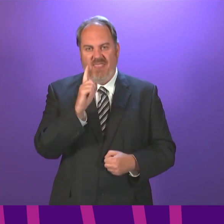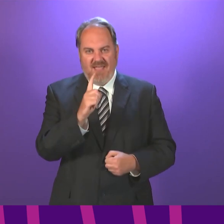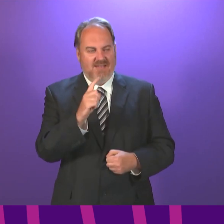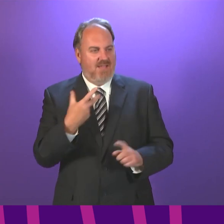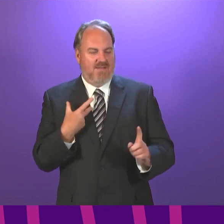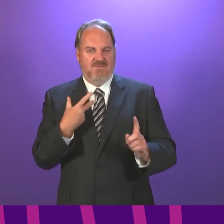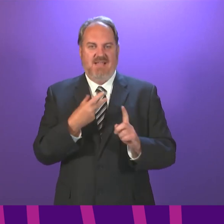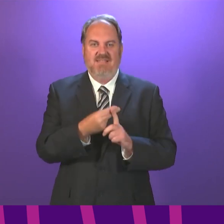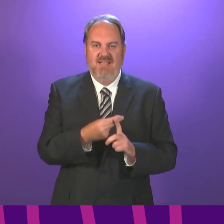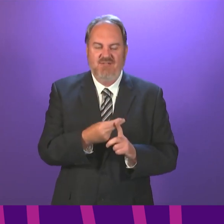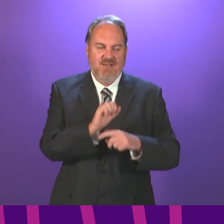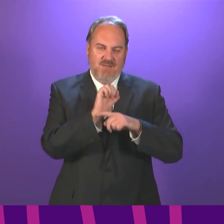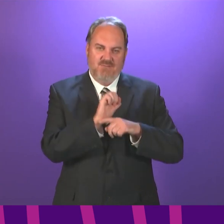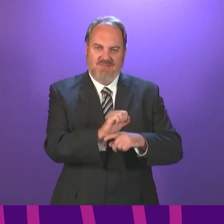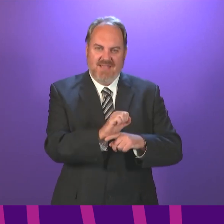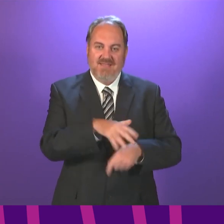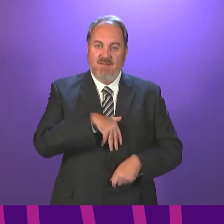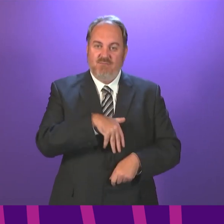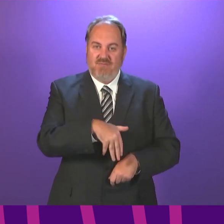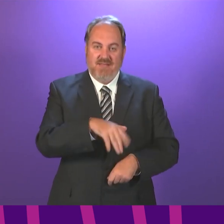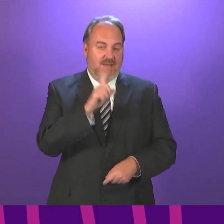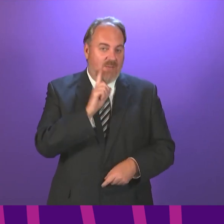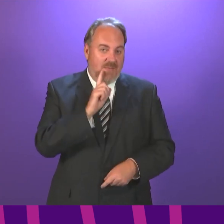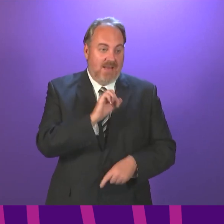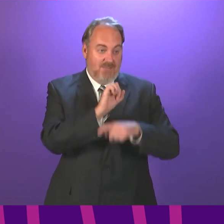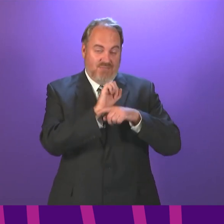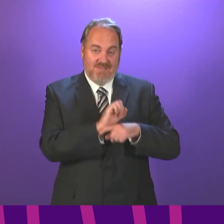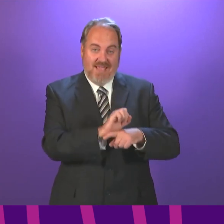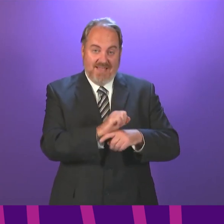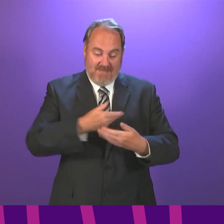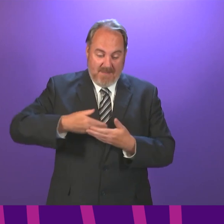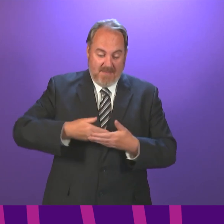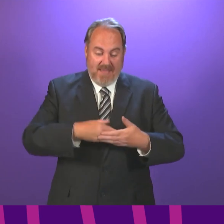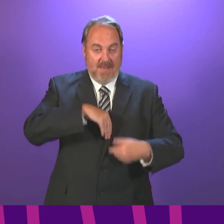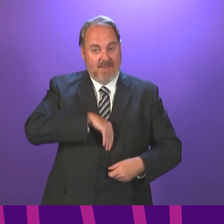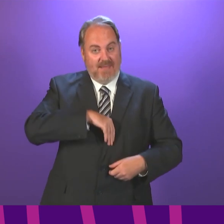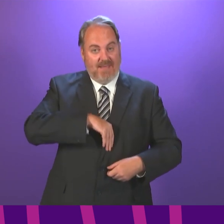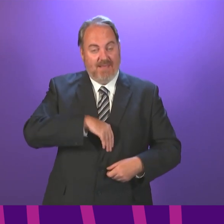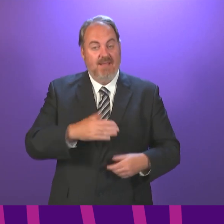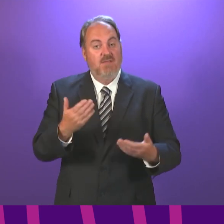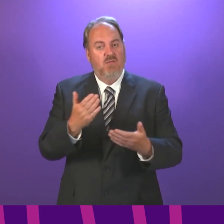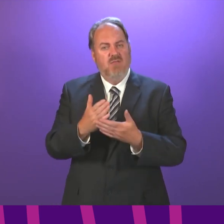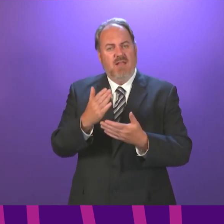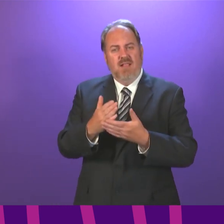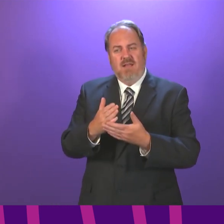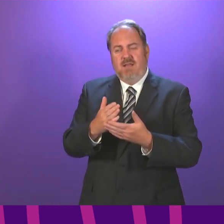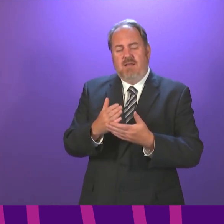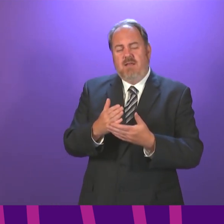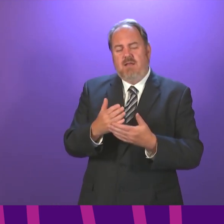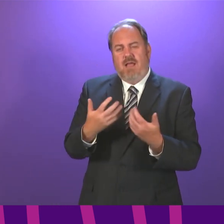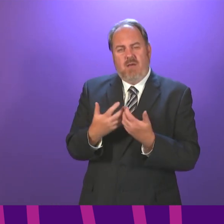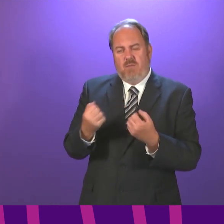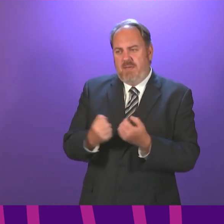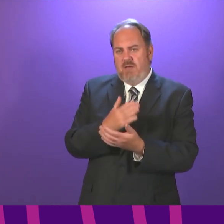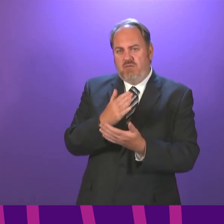pregnant women and their unborn children safe from COVID-19. But, can I ask what assurances can the First Minister provide to